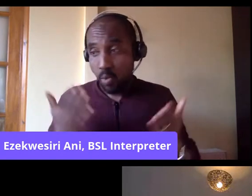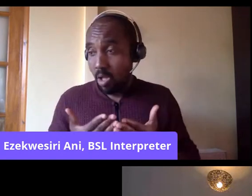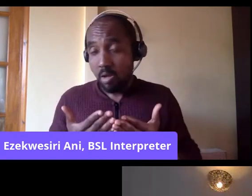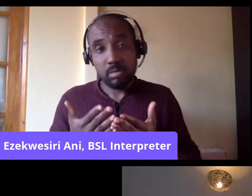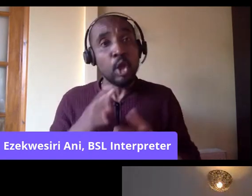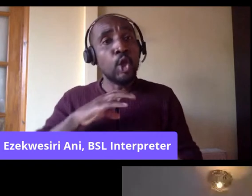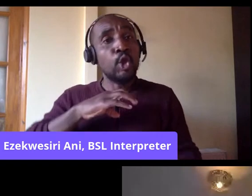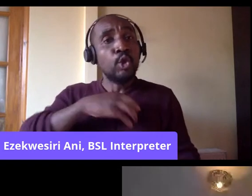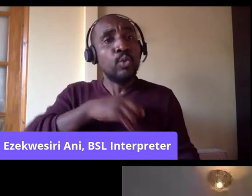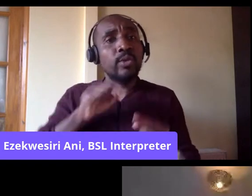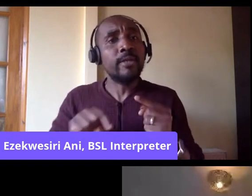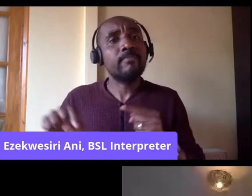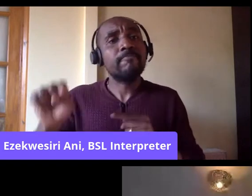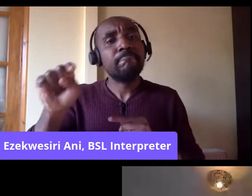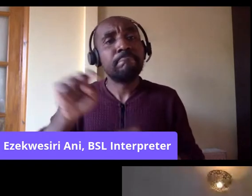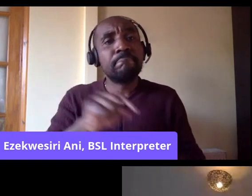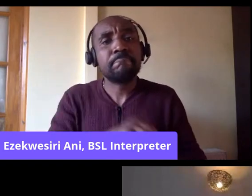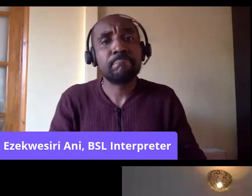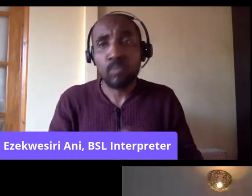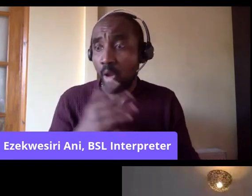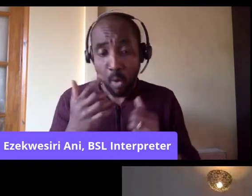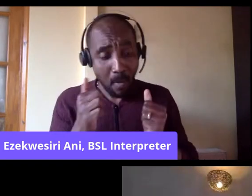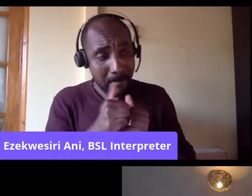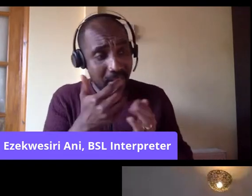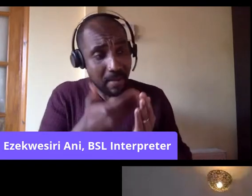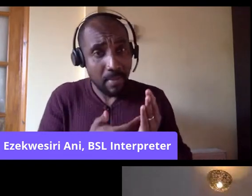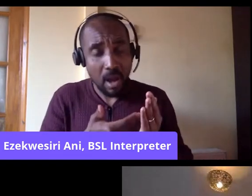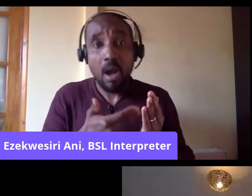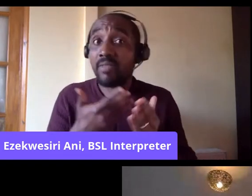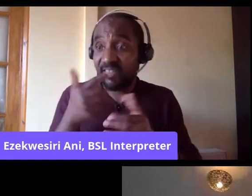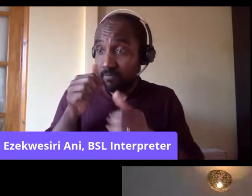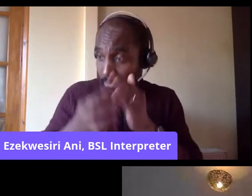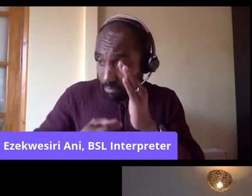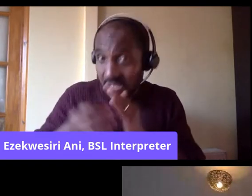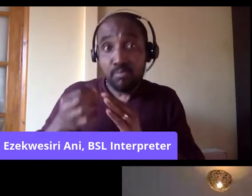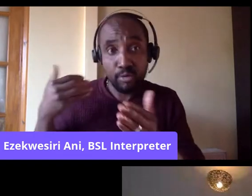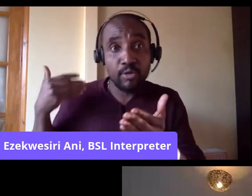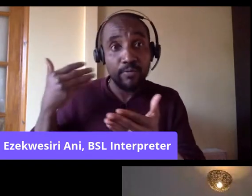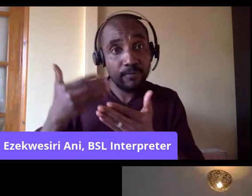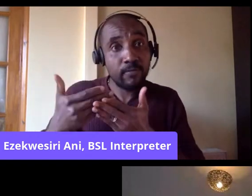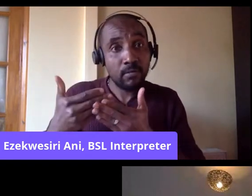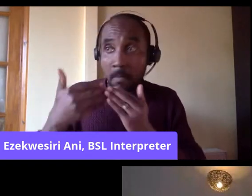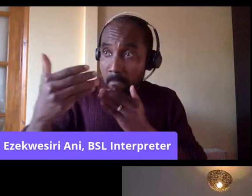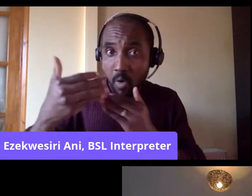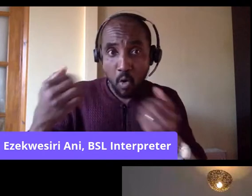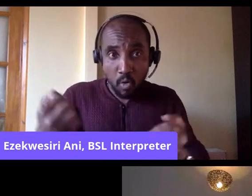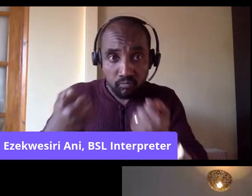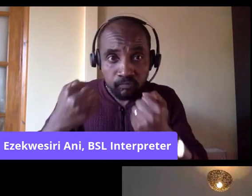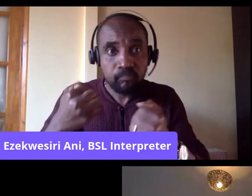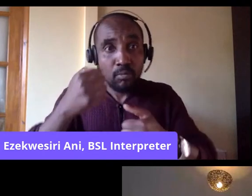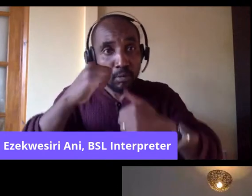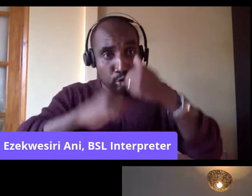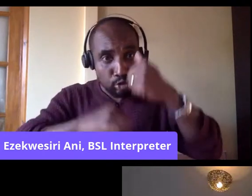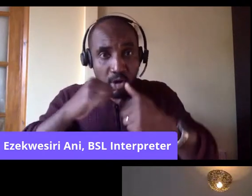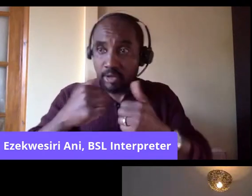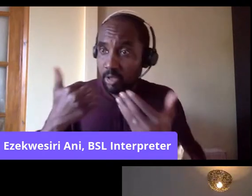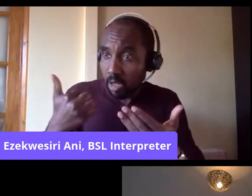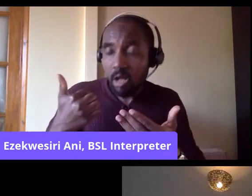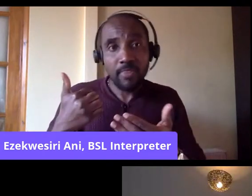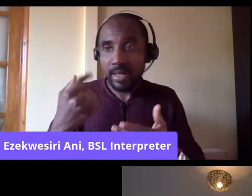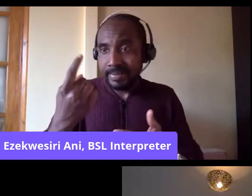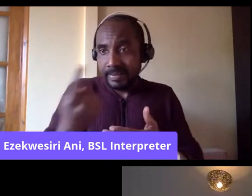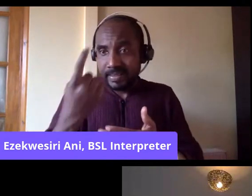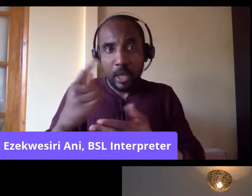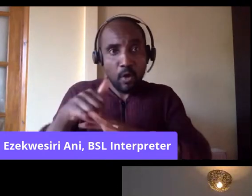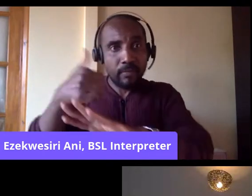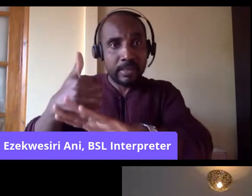have somewhat on paper got better at having structures that are supposed to be self-organized